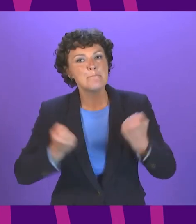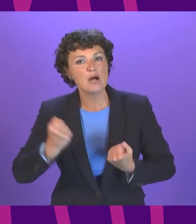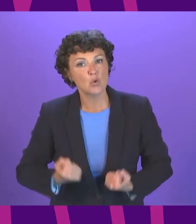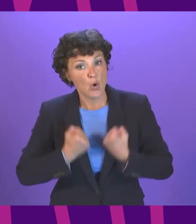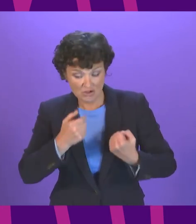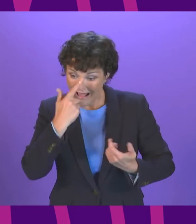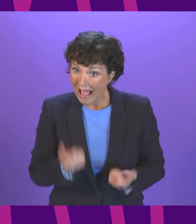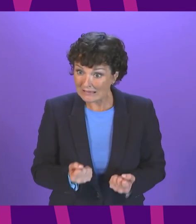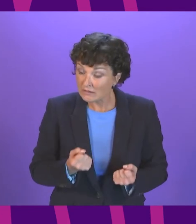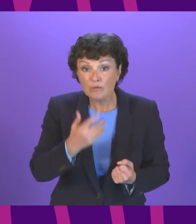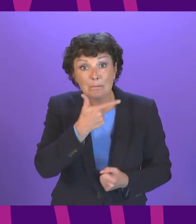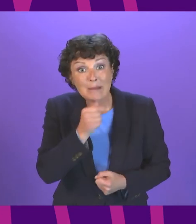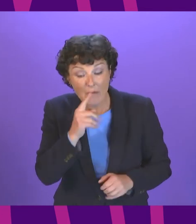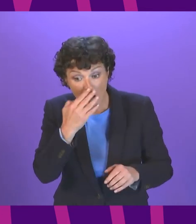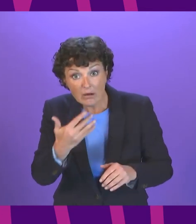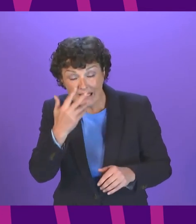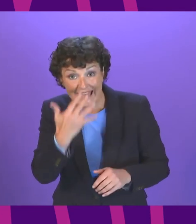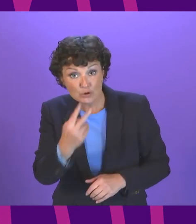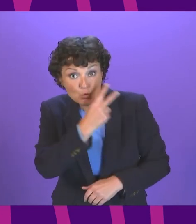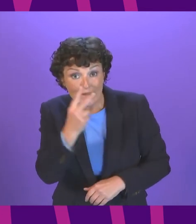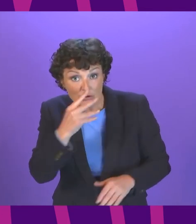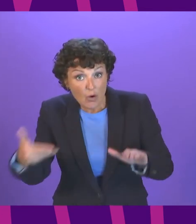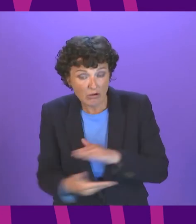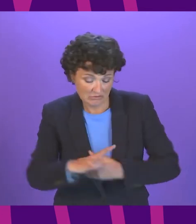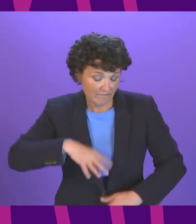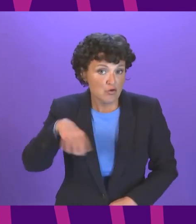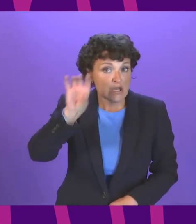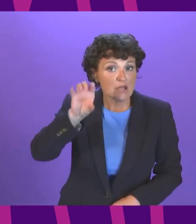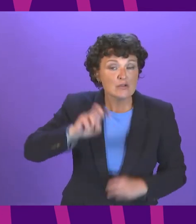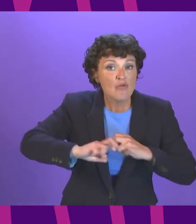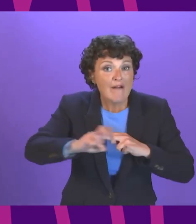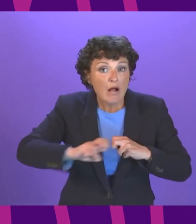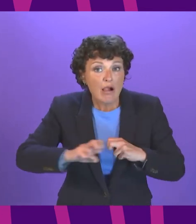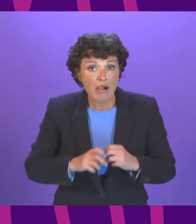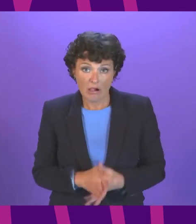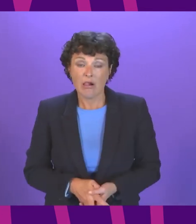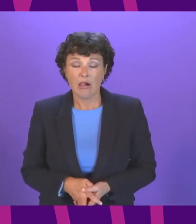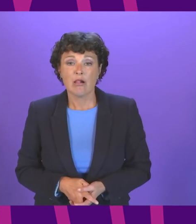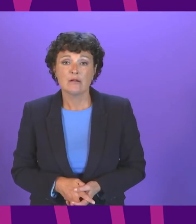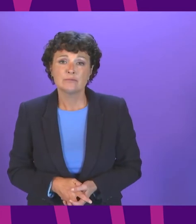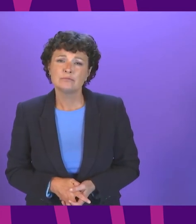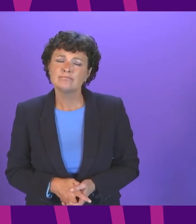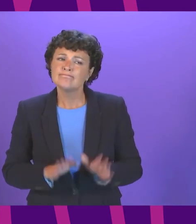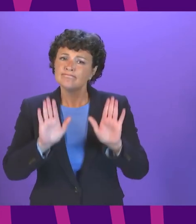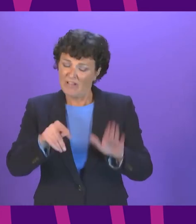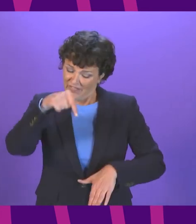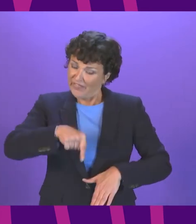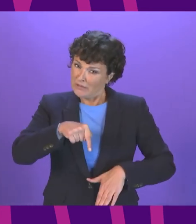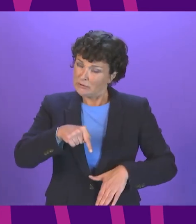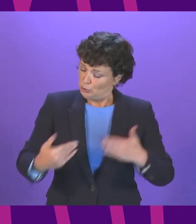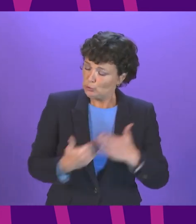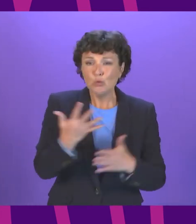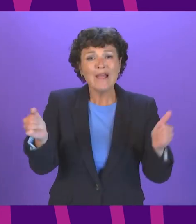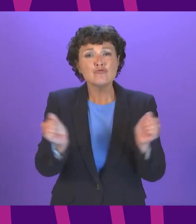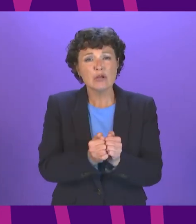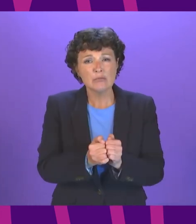bus travel for under-22s there will be a strong future for these public services as well Under this agreement our